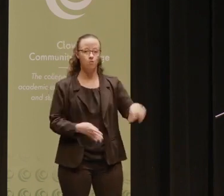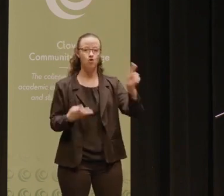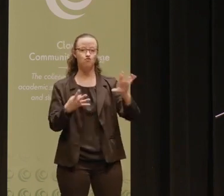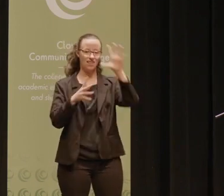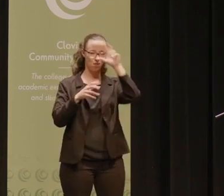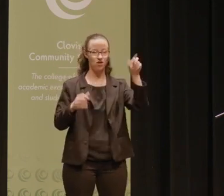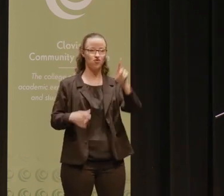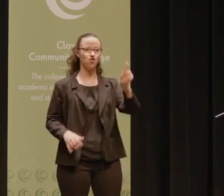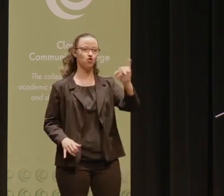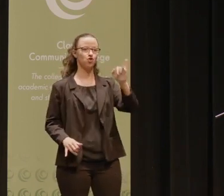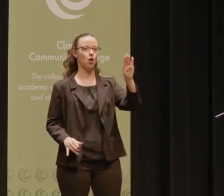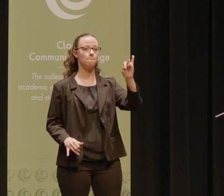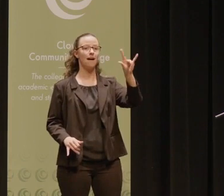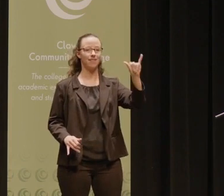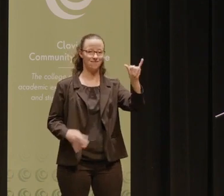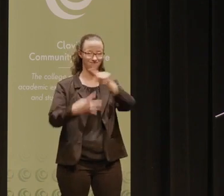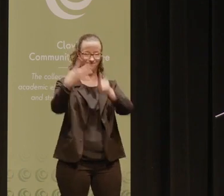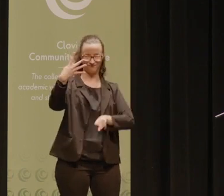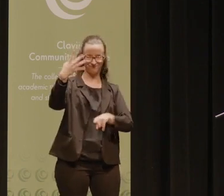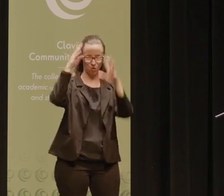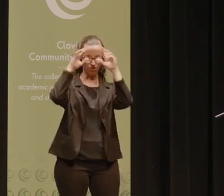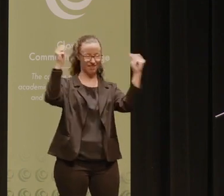Reedley president Dr. Jerry Buckley. Thank you.